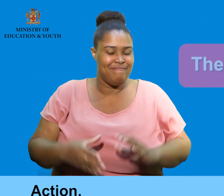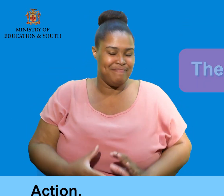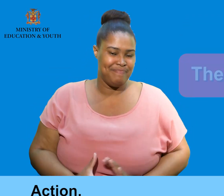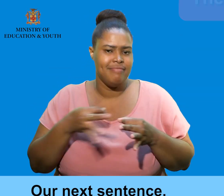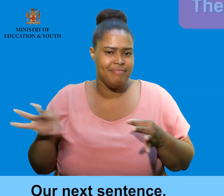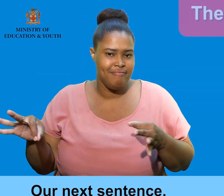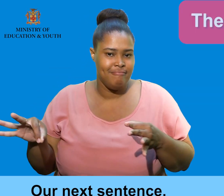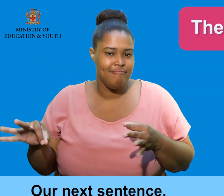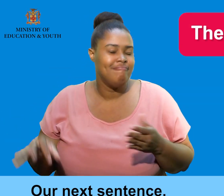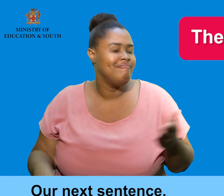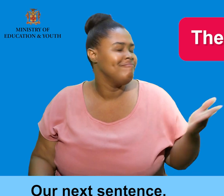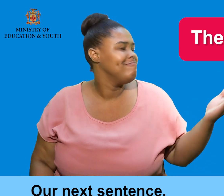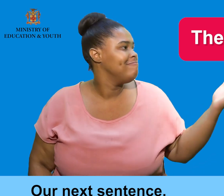Our next sentence.